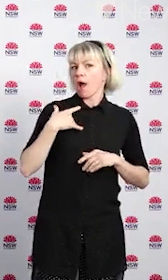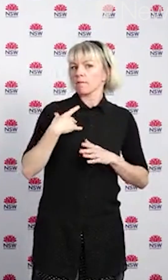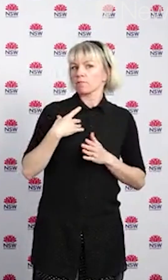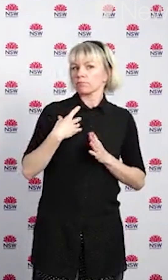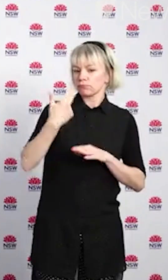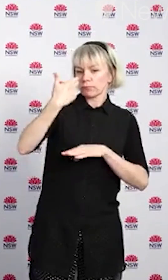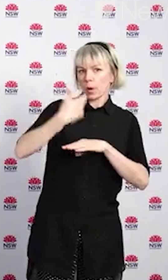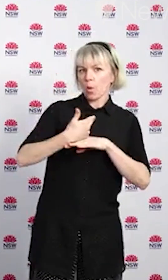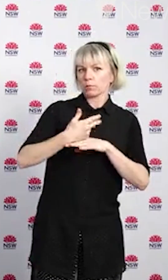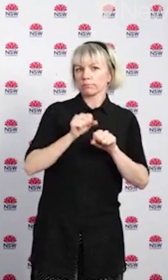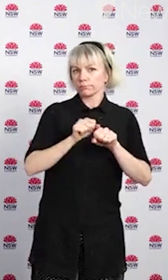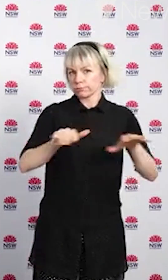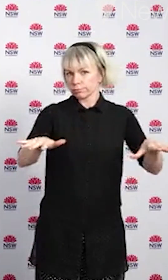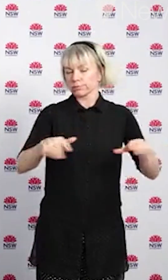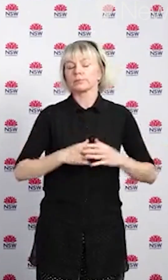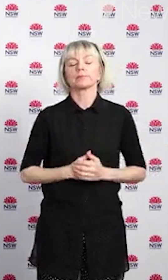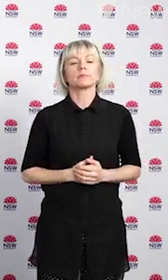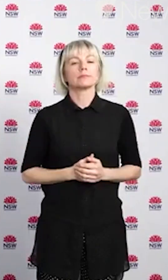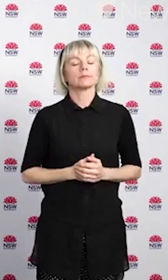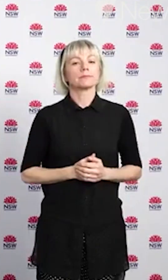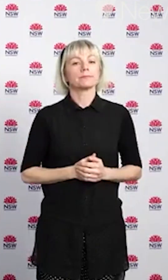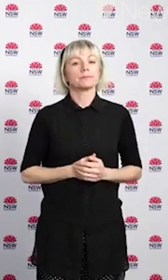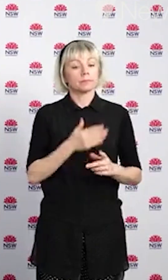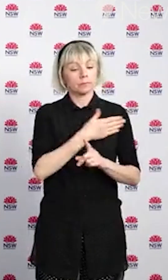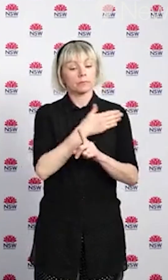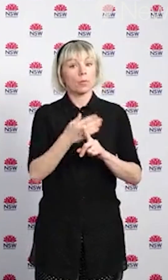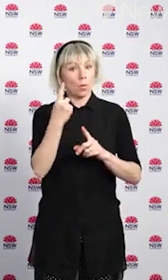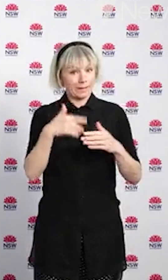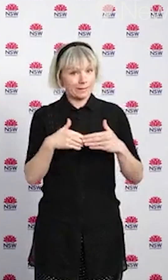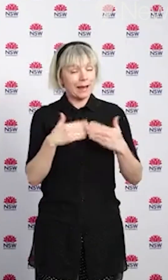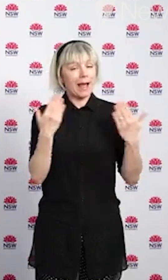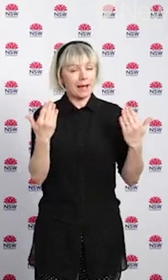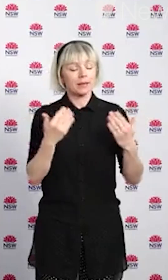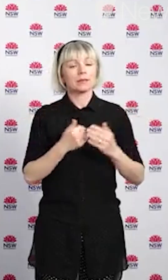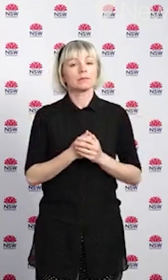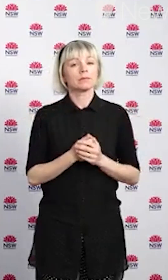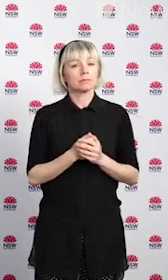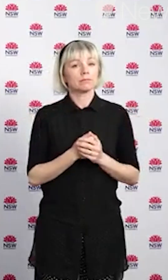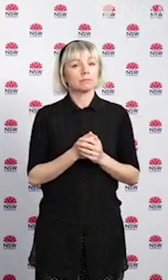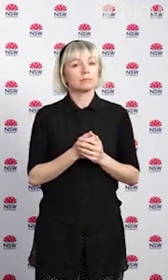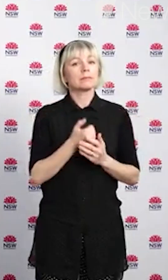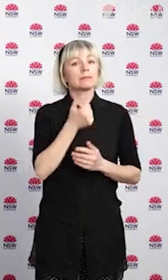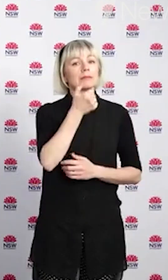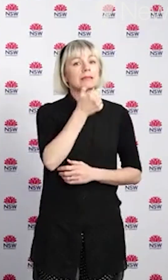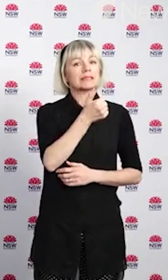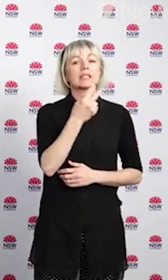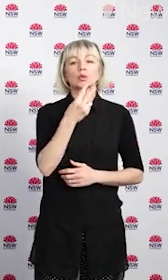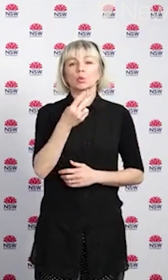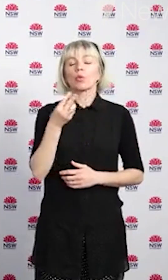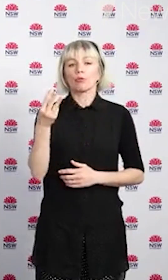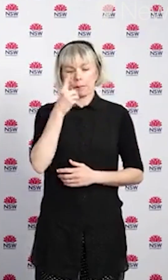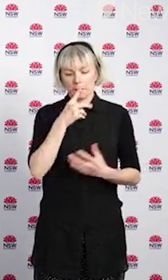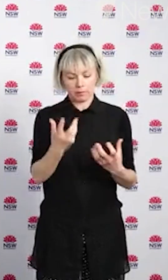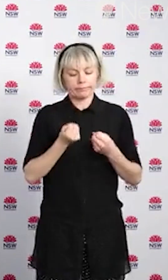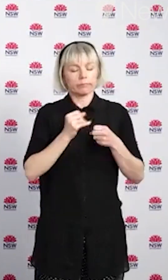So until 8 o'clock last night in the 24 hours we had 623 locally